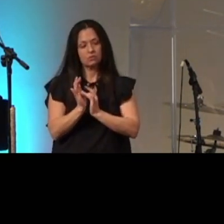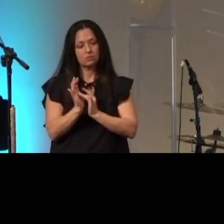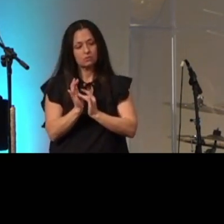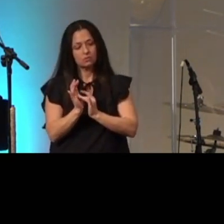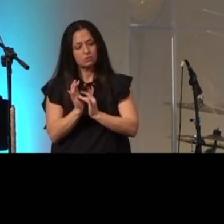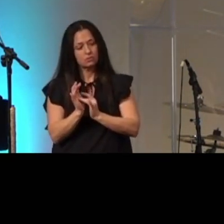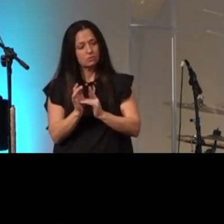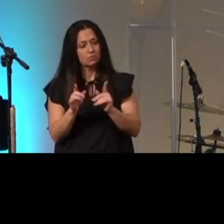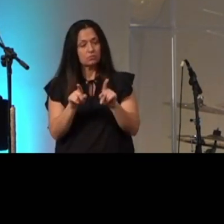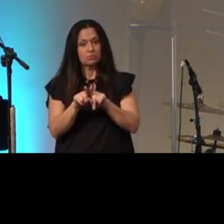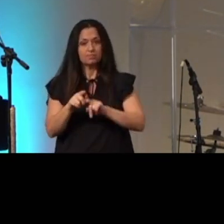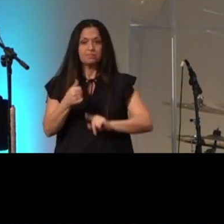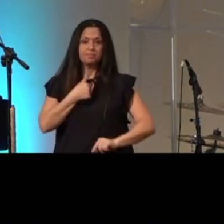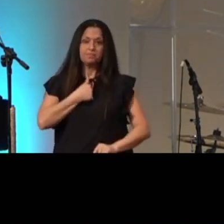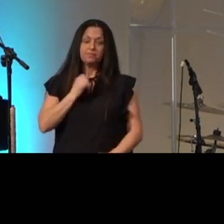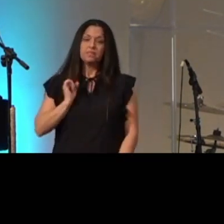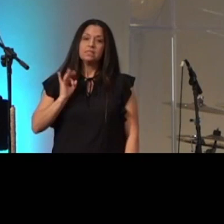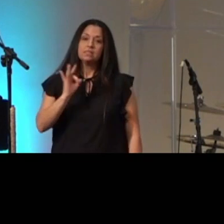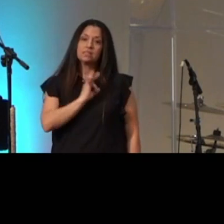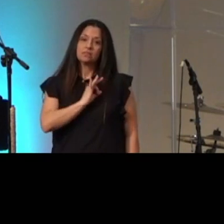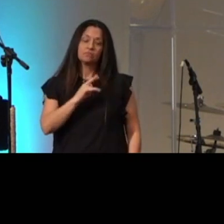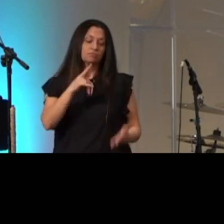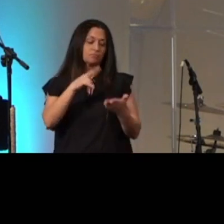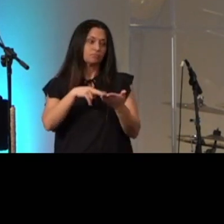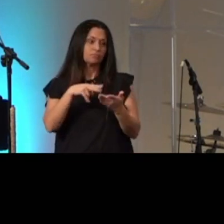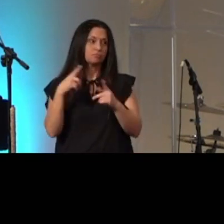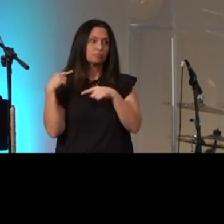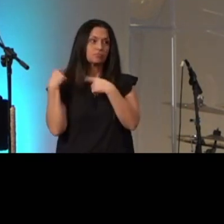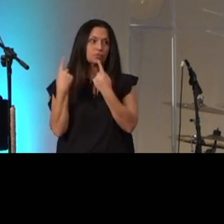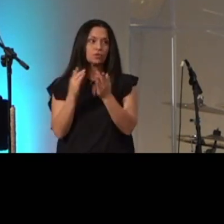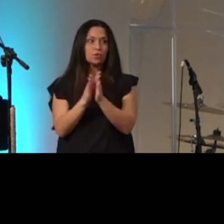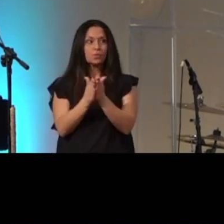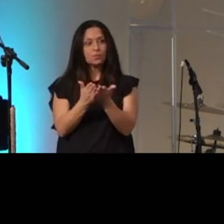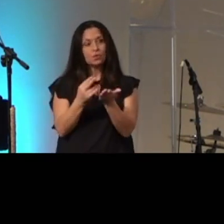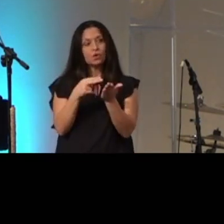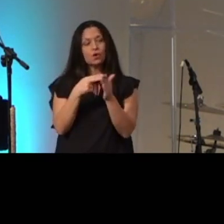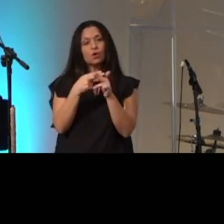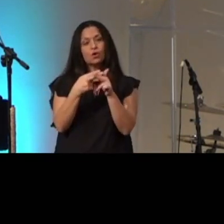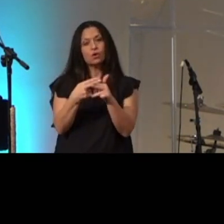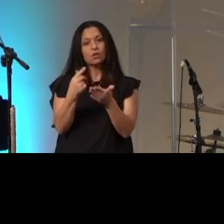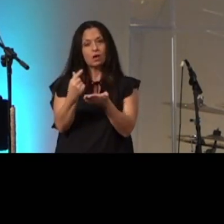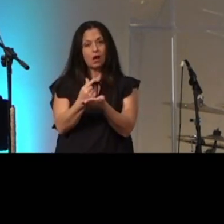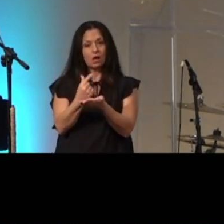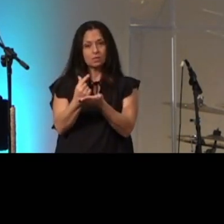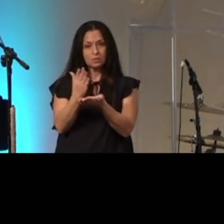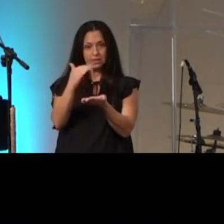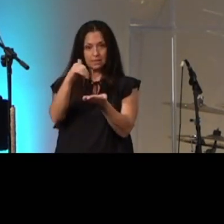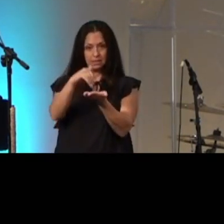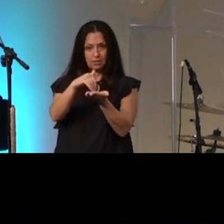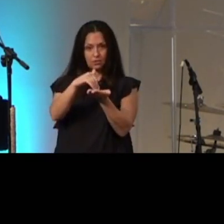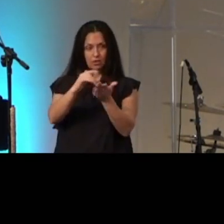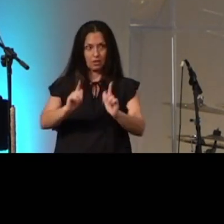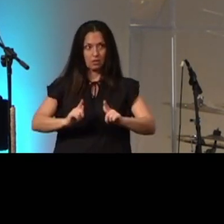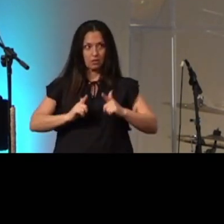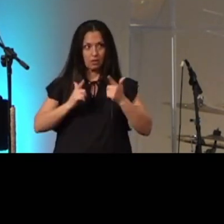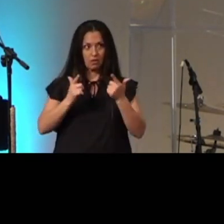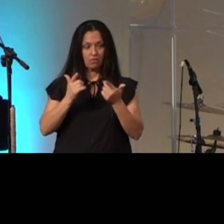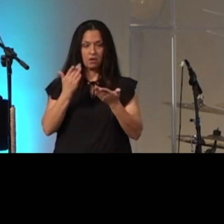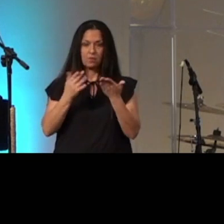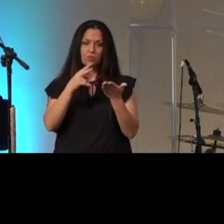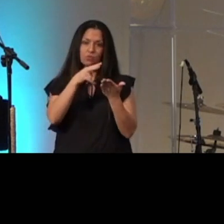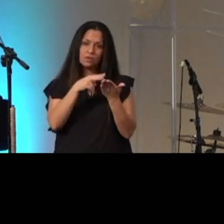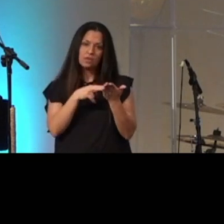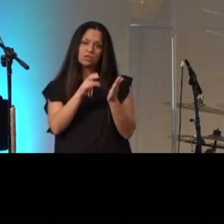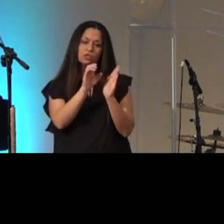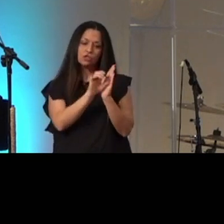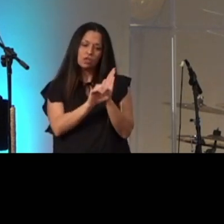as a staff we've been going through this book called The Gospel Centered Life and we've been walking through this maybe a chapter